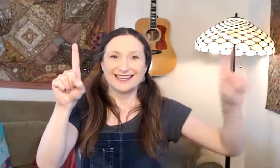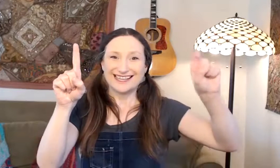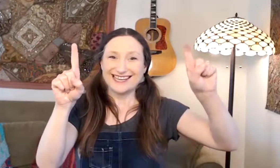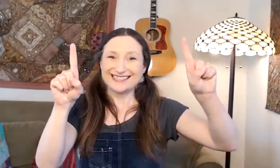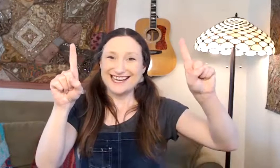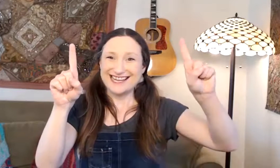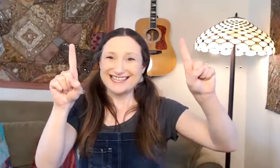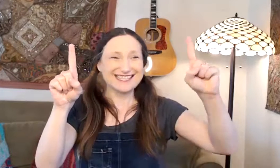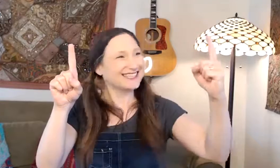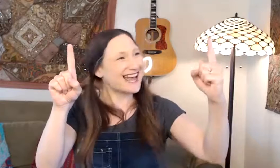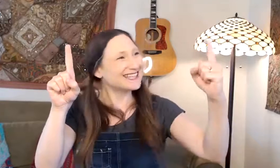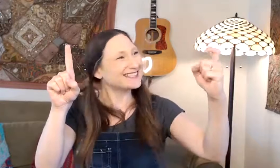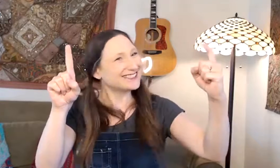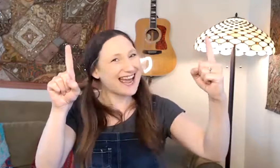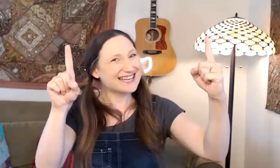Here he is. Late. You're late.